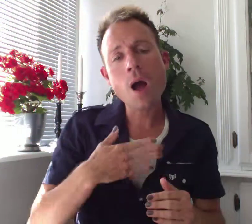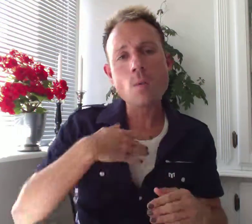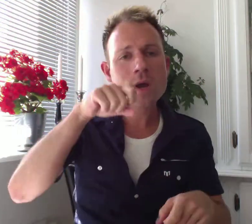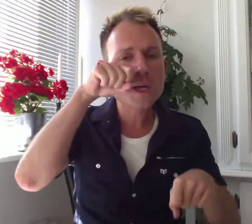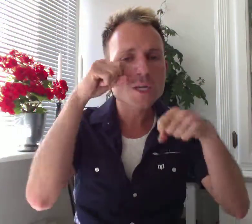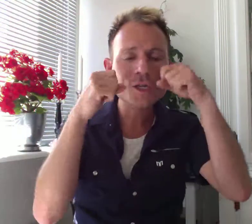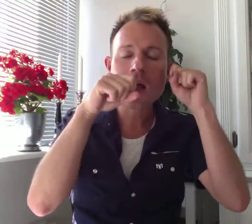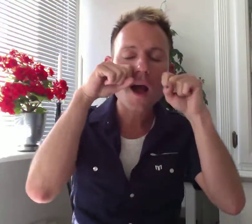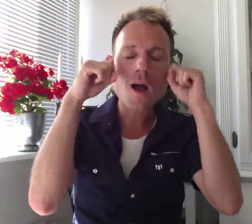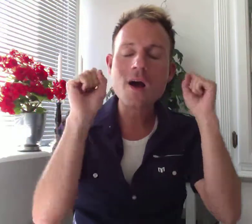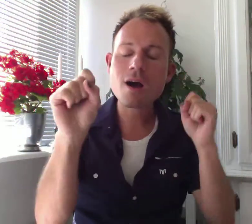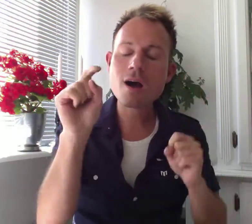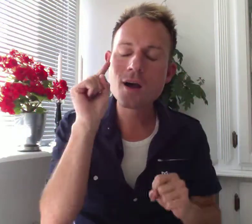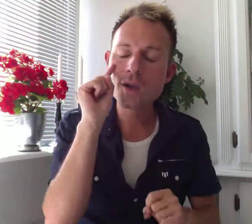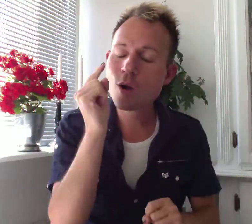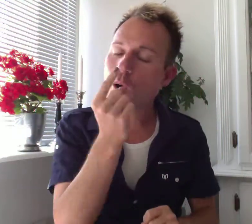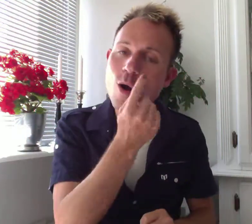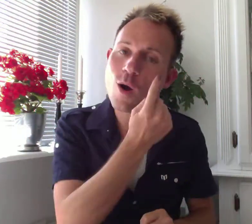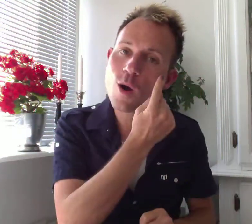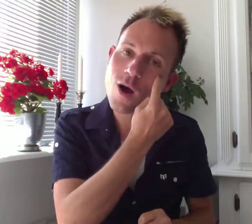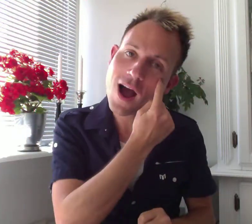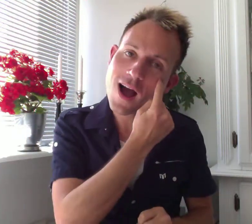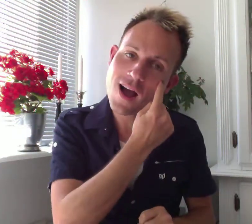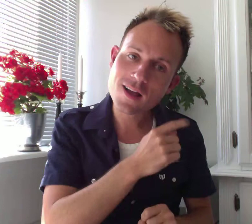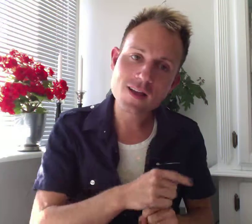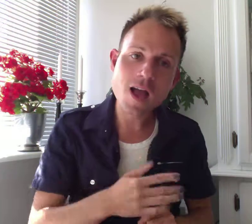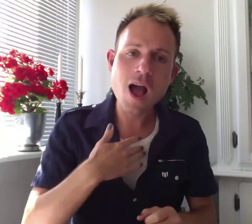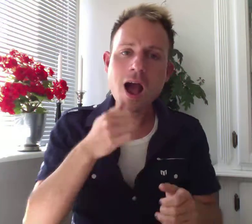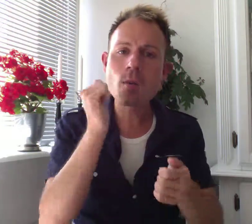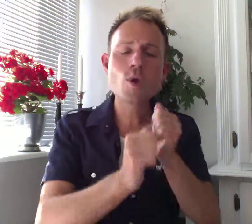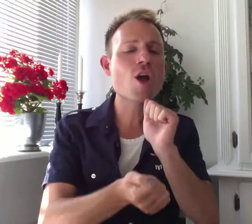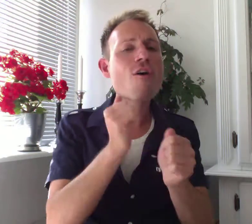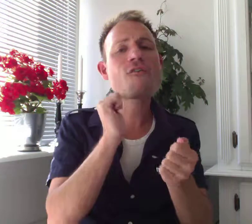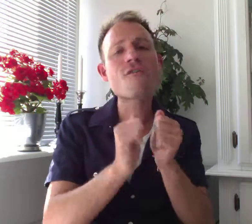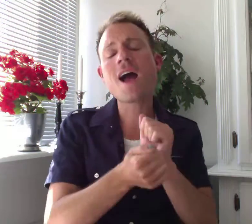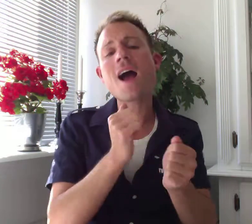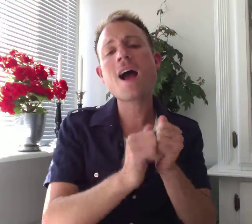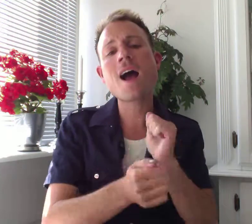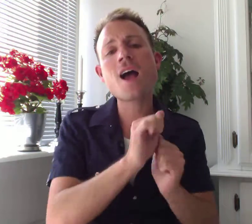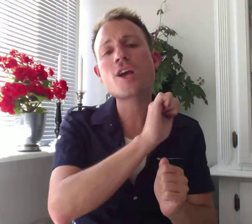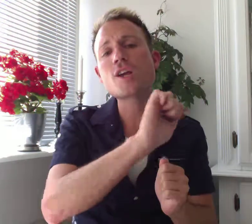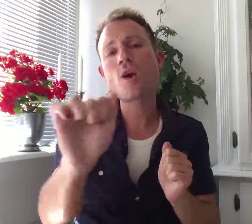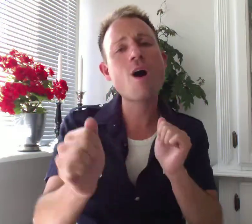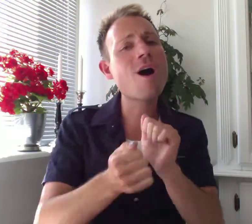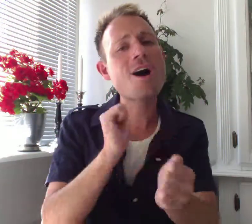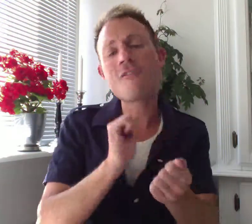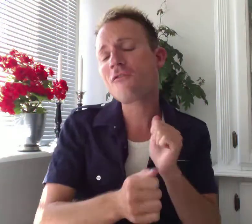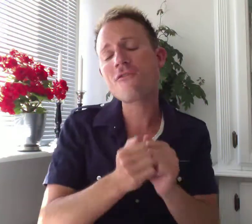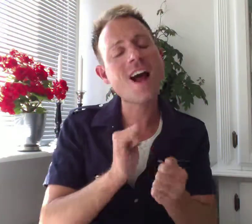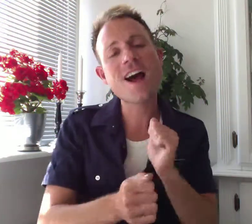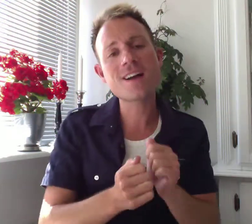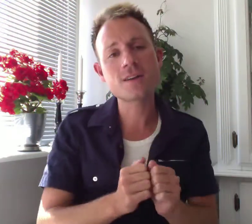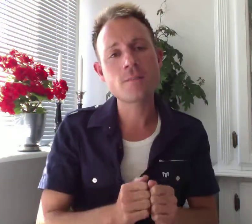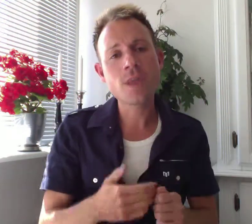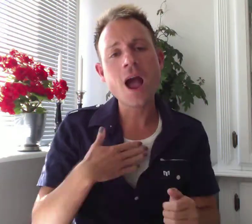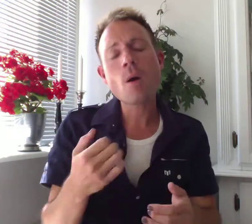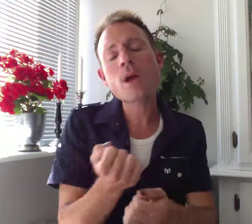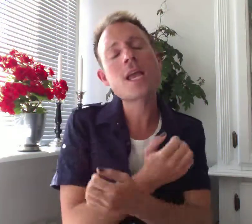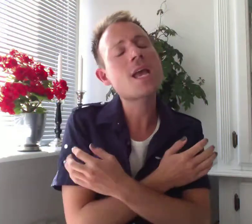will dry your eyes. I will find your fire. I will